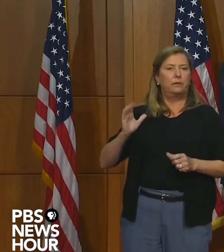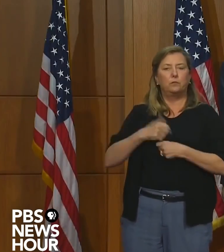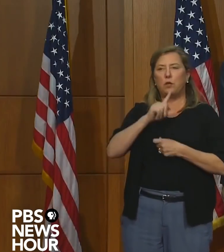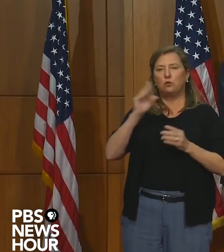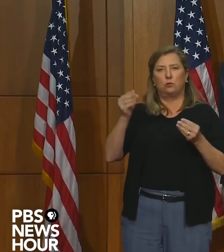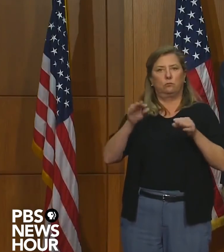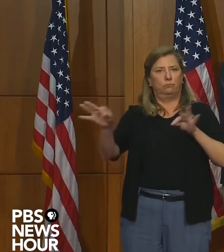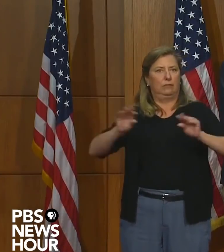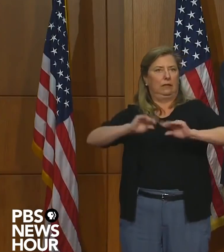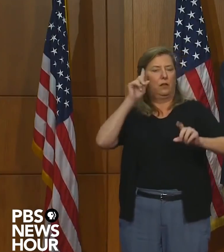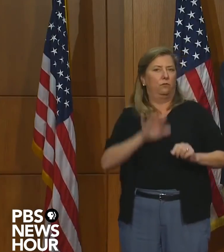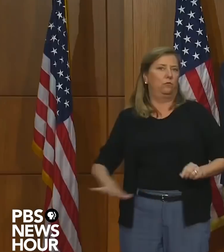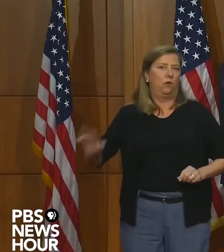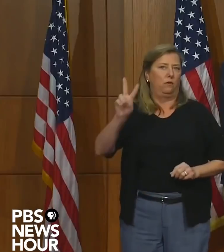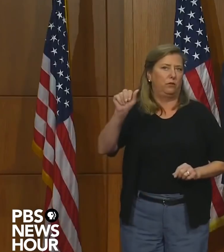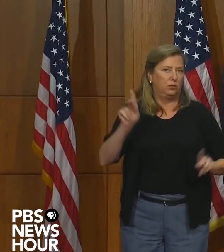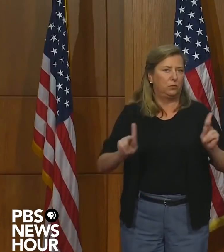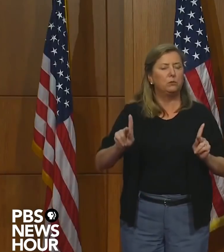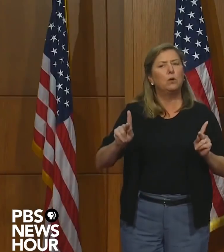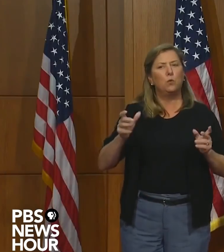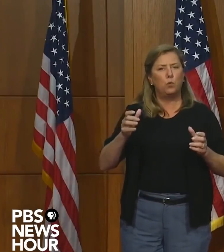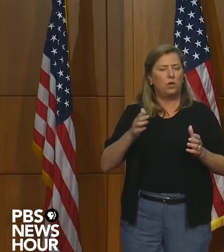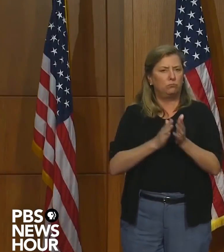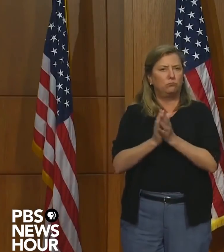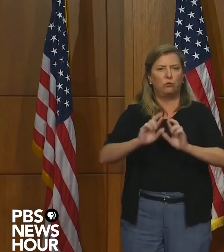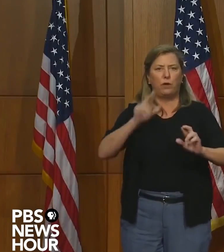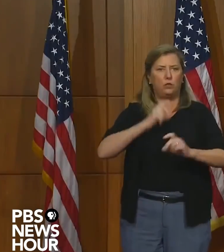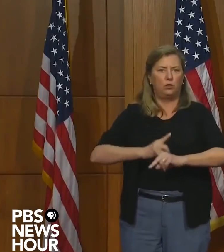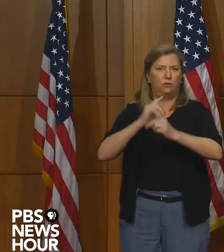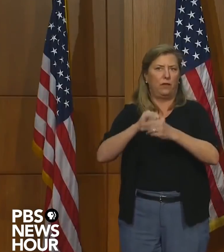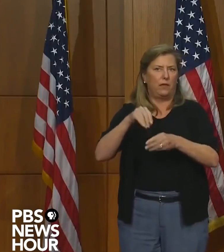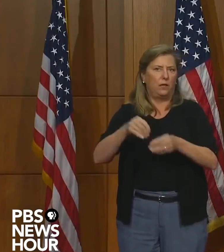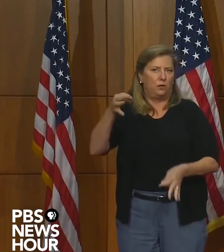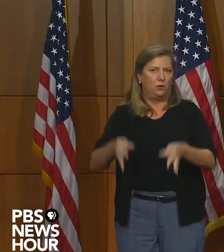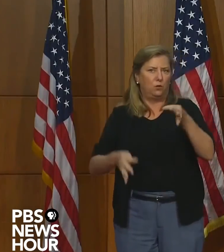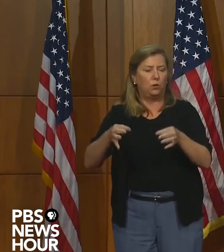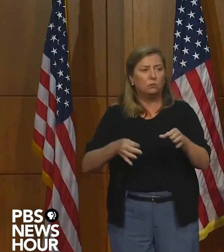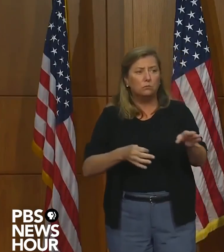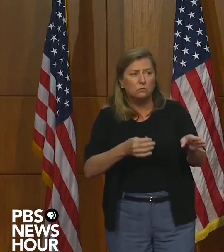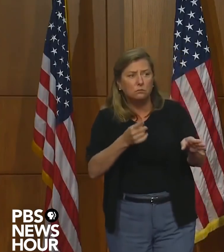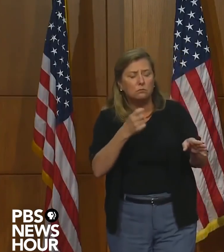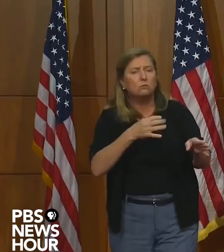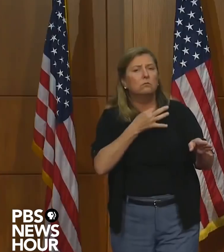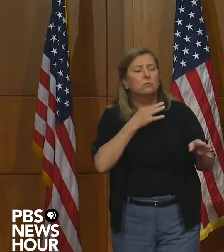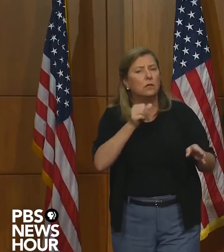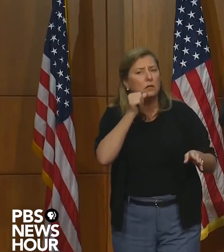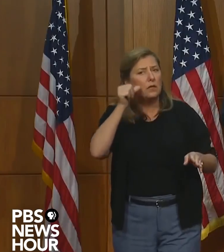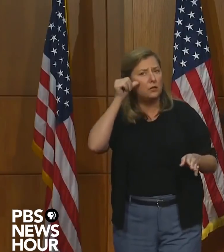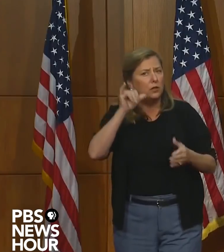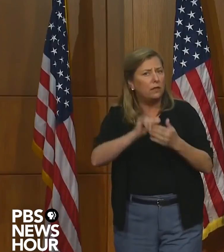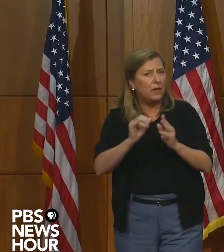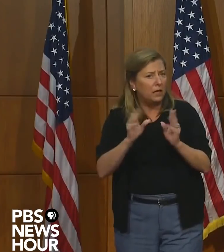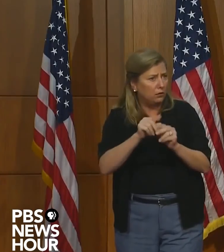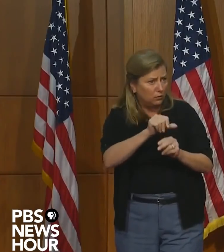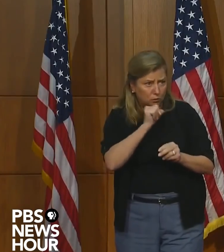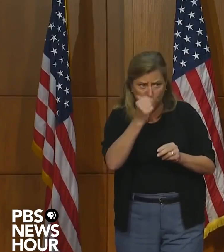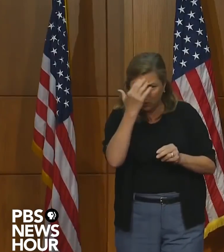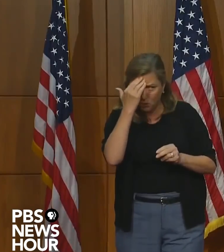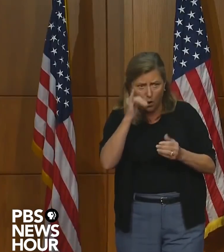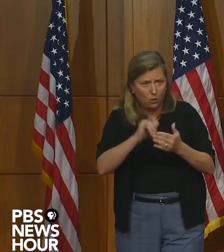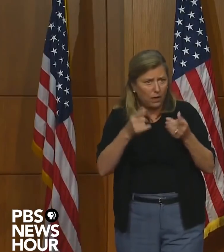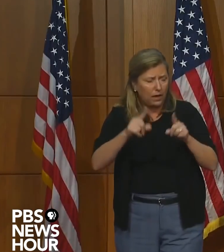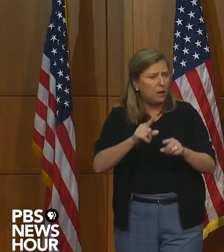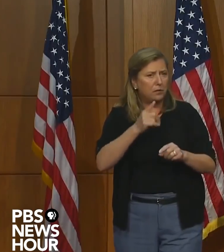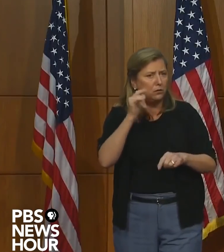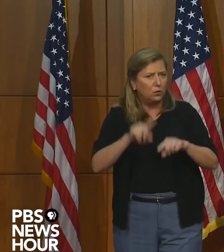Virginians, and we look forward to defending that in court. Are we not given notice to be there?